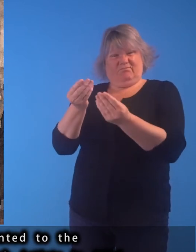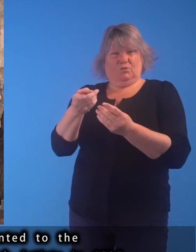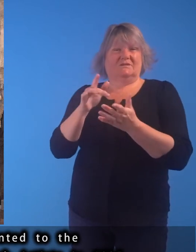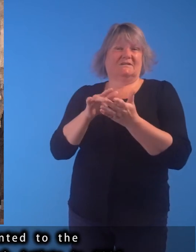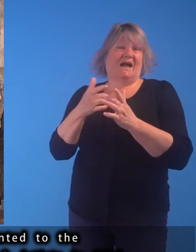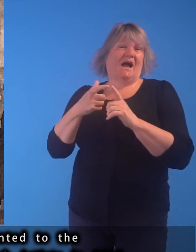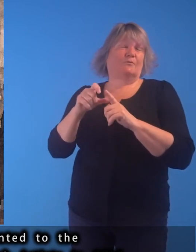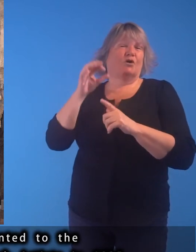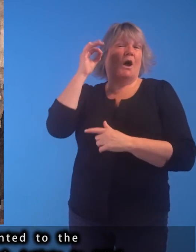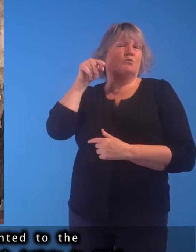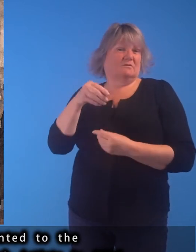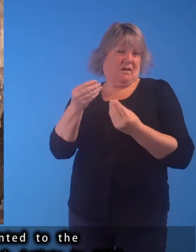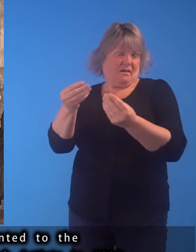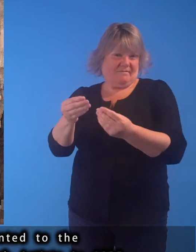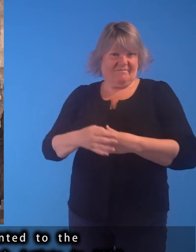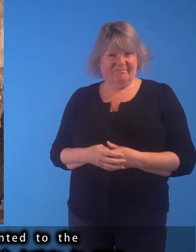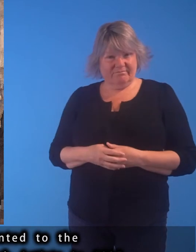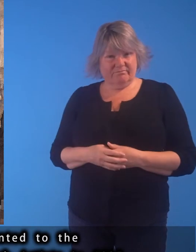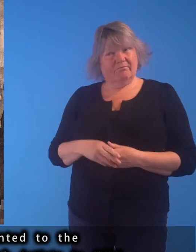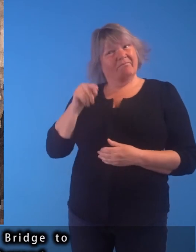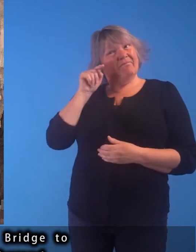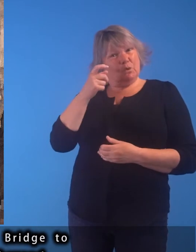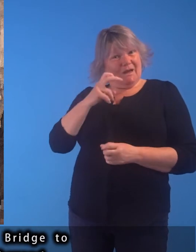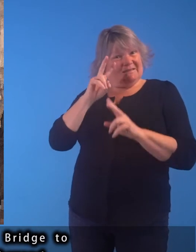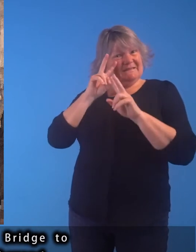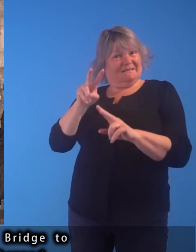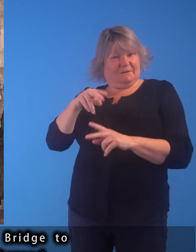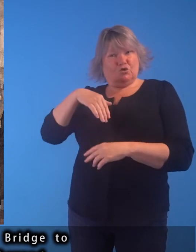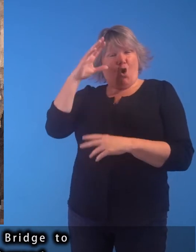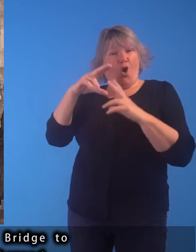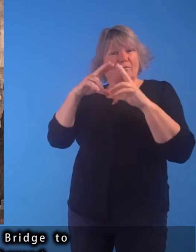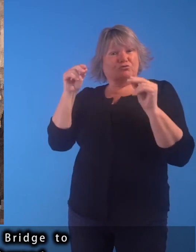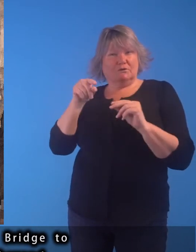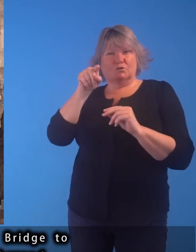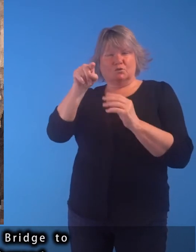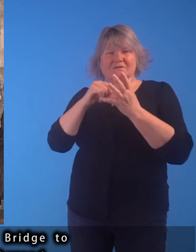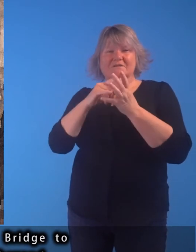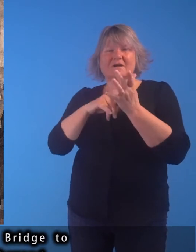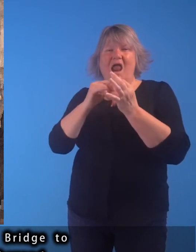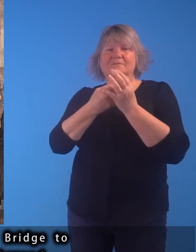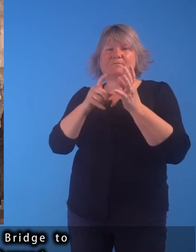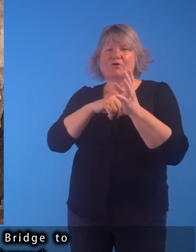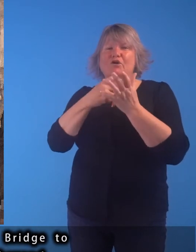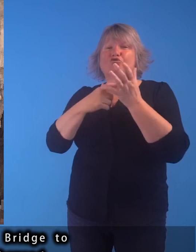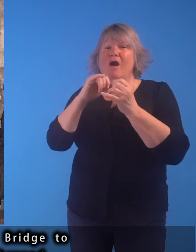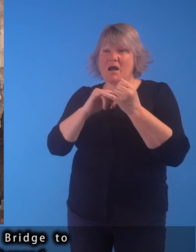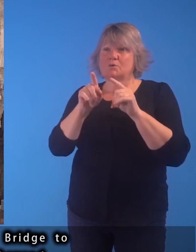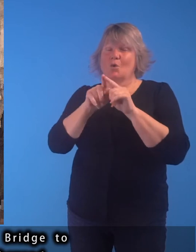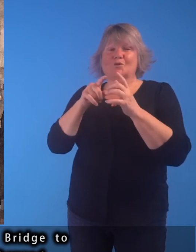Artists in 1935, and shows the view across the North Bridge to Salisbury Crags